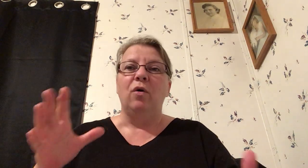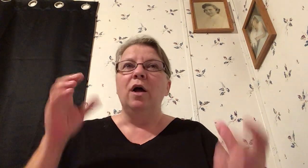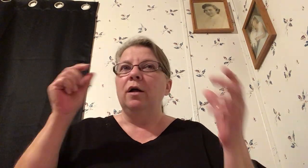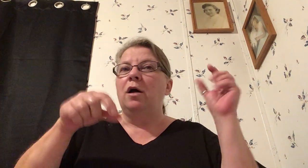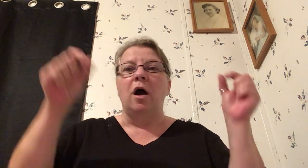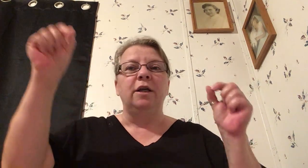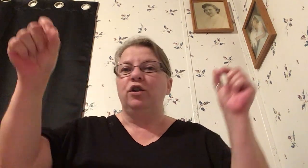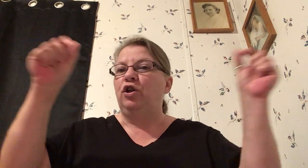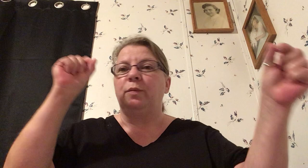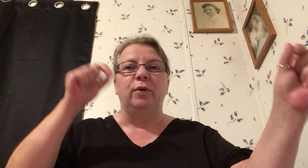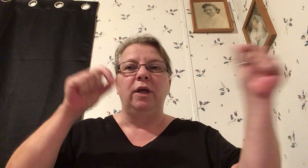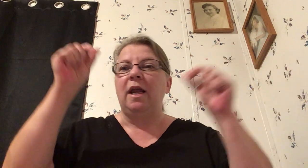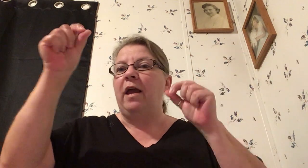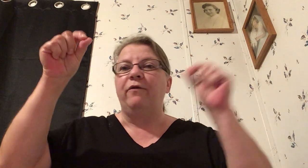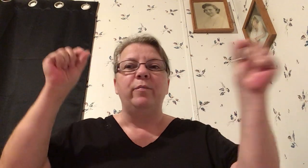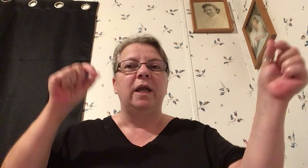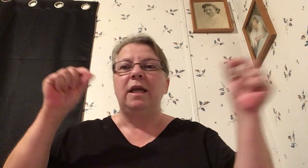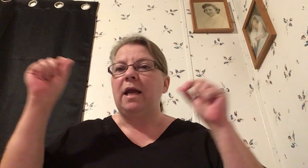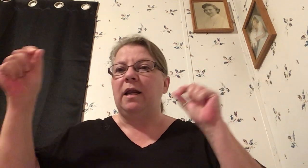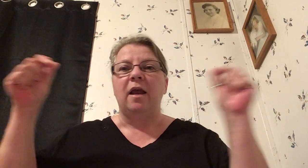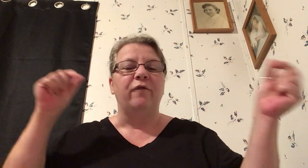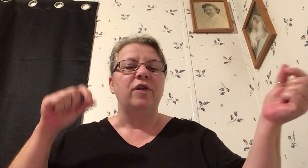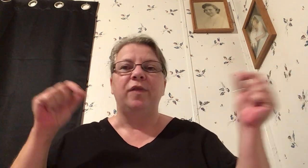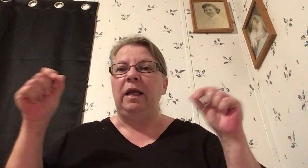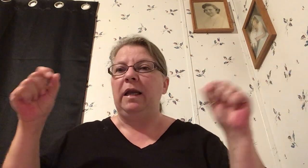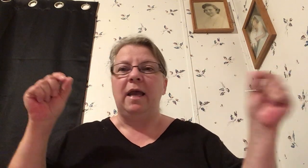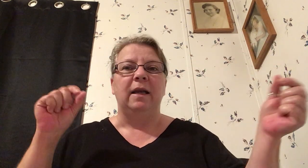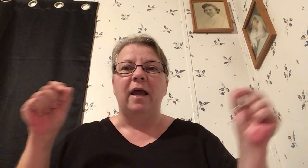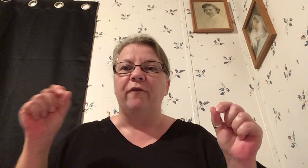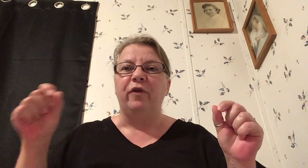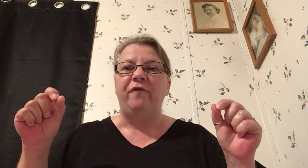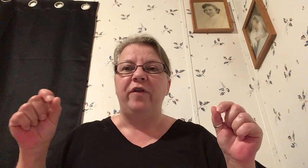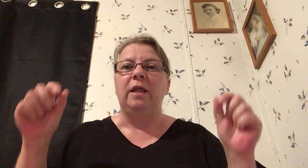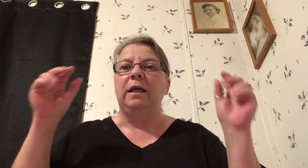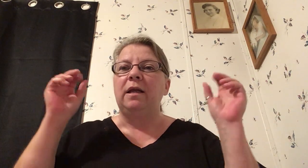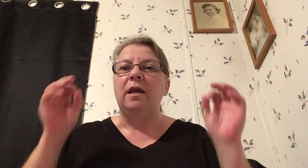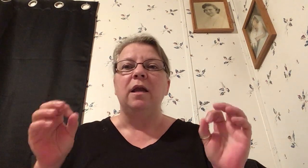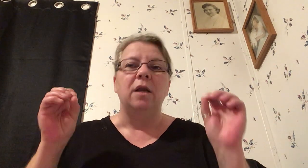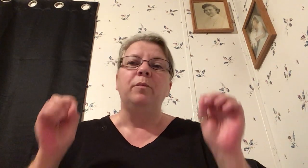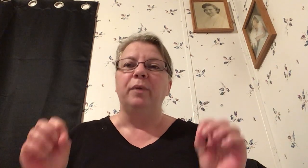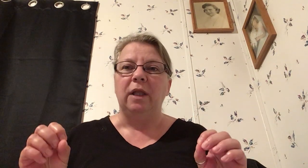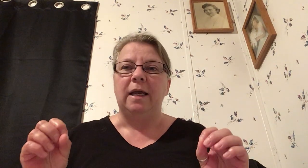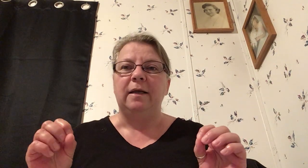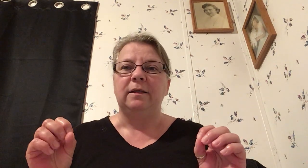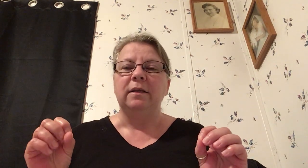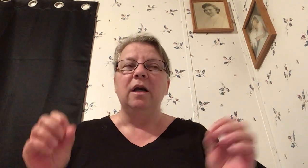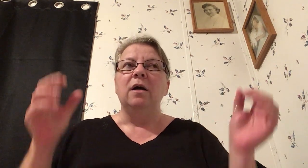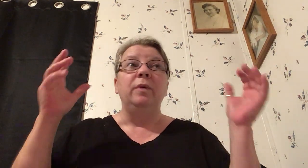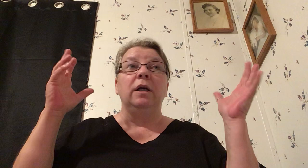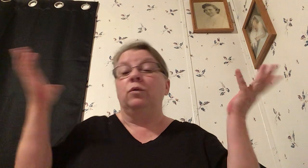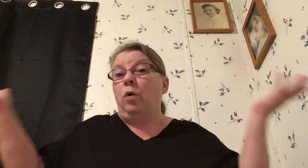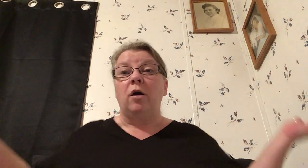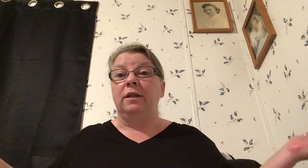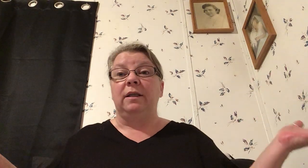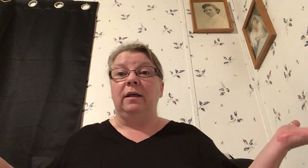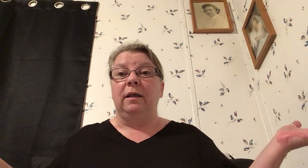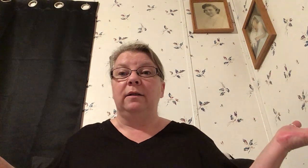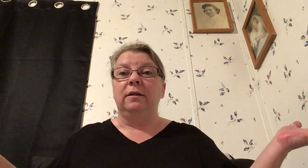God is just putting everybody and everything and every feeling in place because we're already sick of this